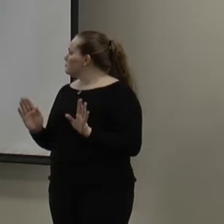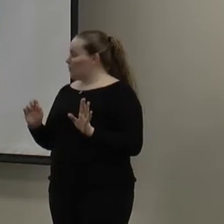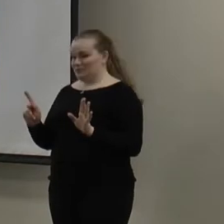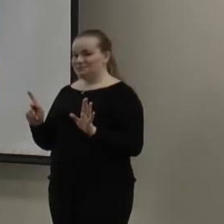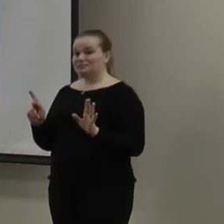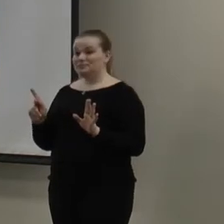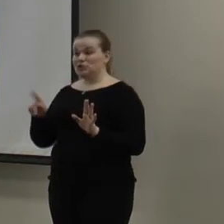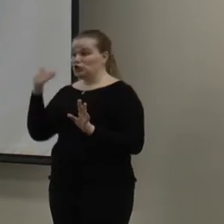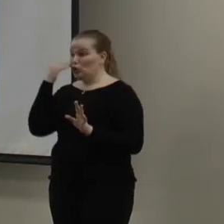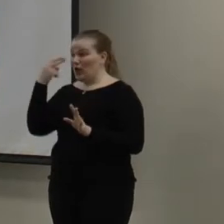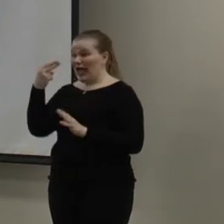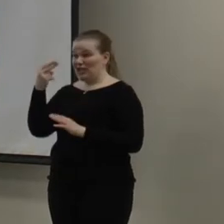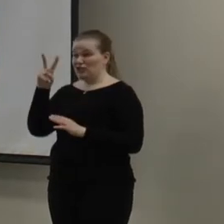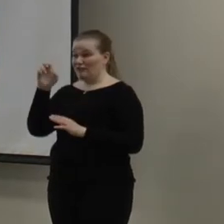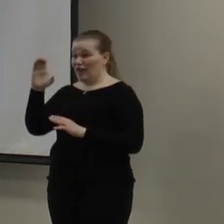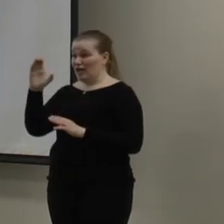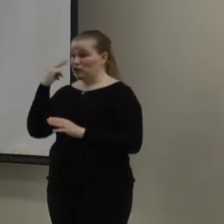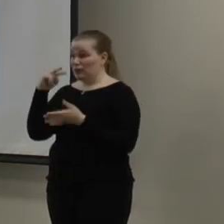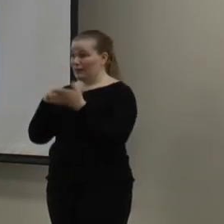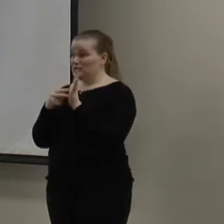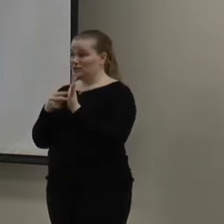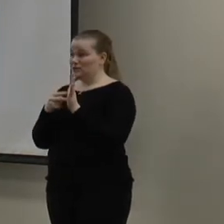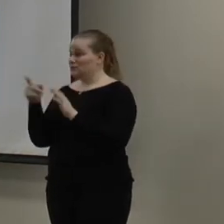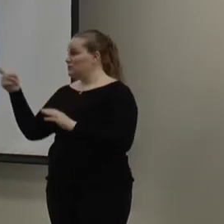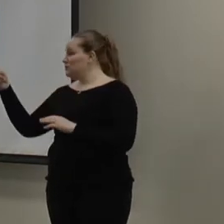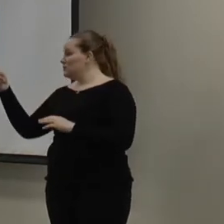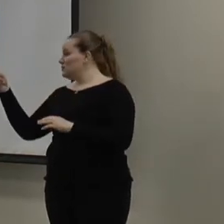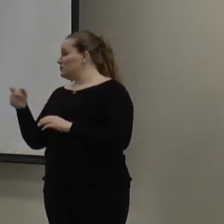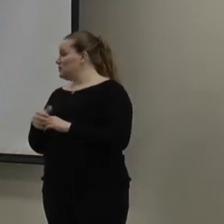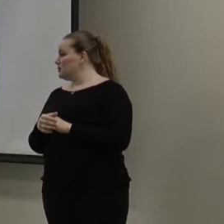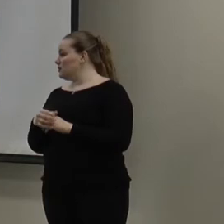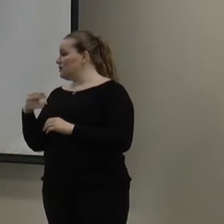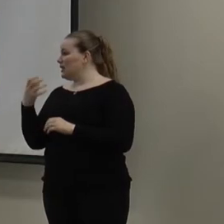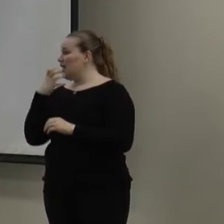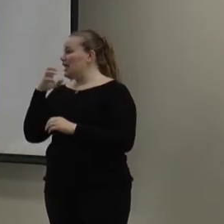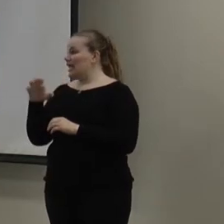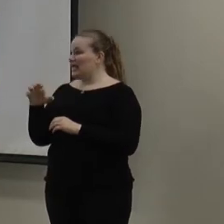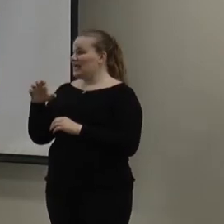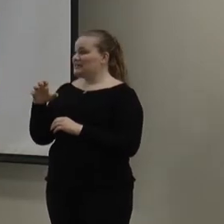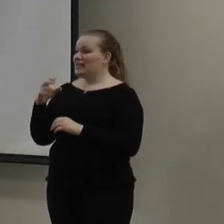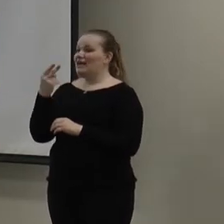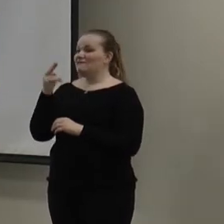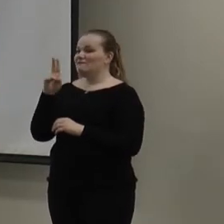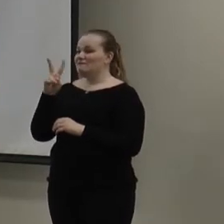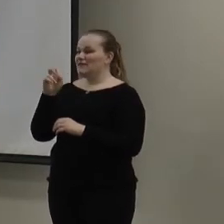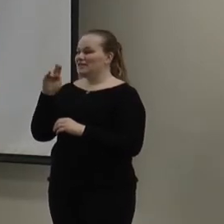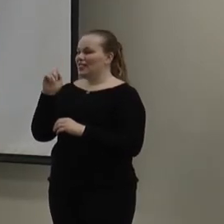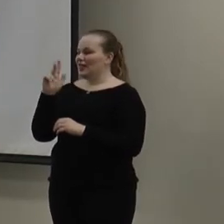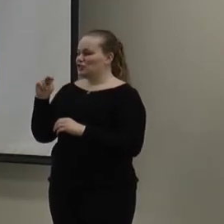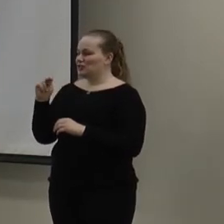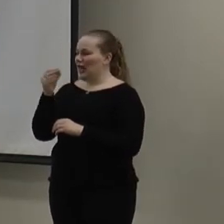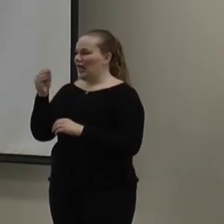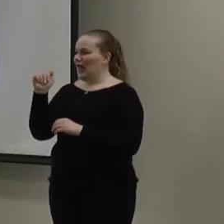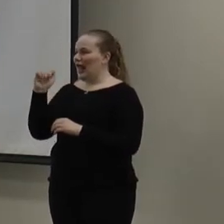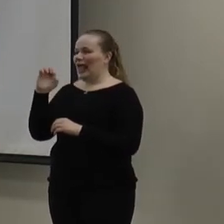So, does anyone know what HVAC stands for? Yes. Heating ventilation and air conditioning. Yes, ding, ding, ding. So, heating,